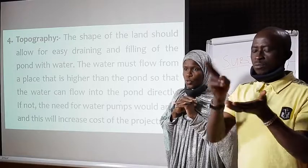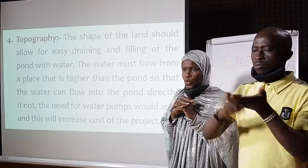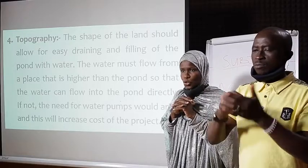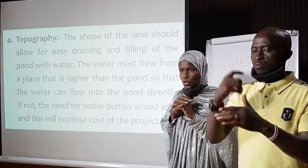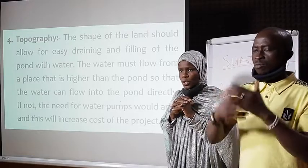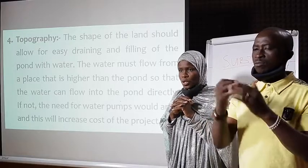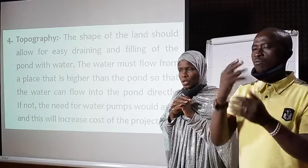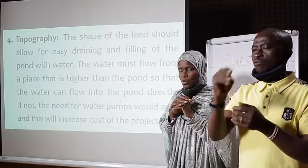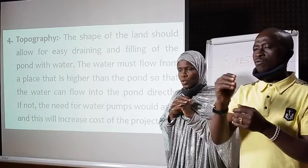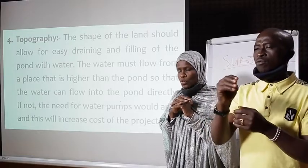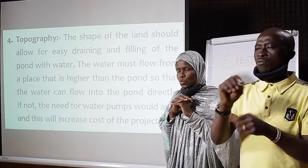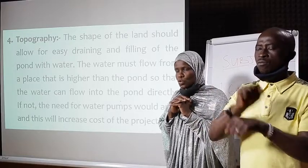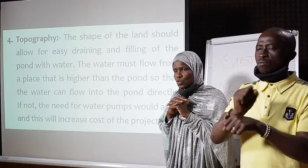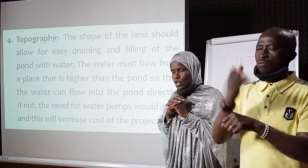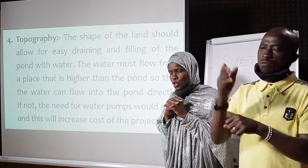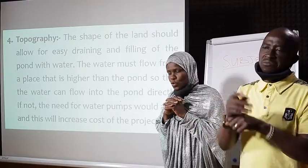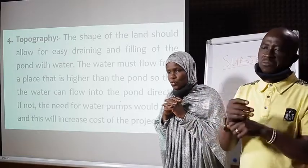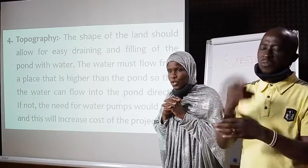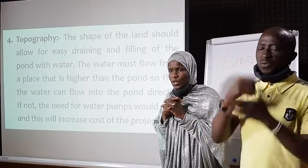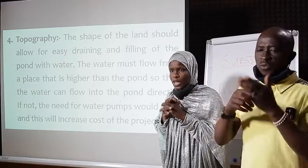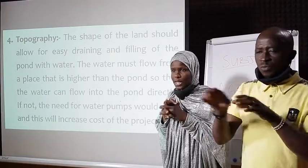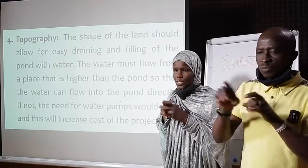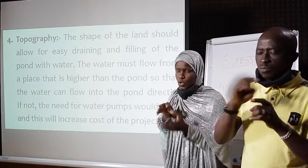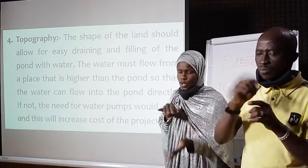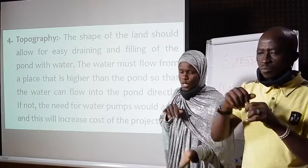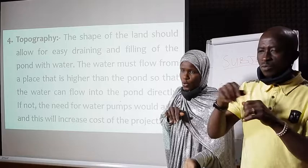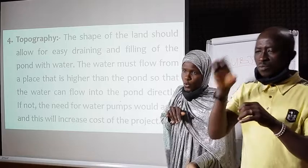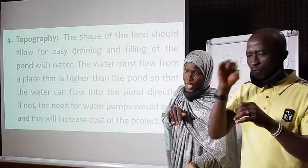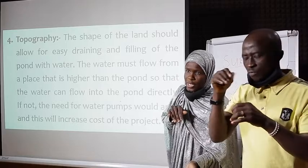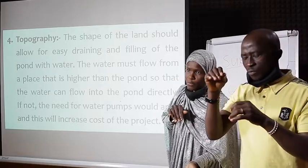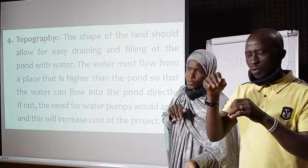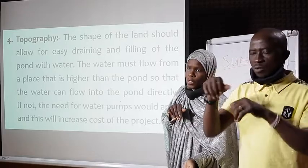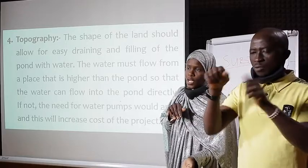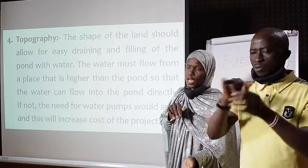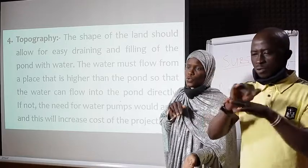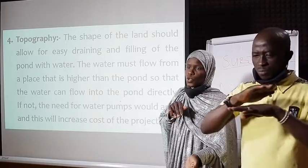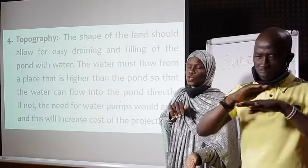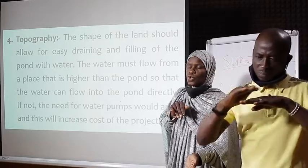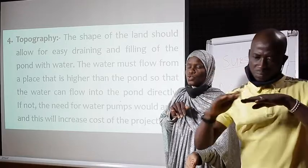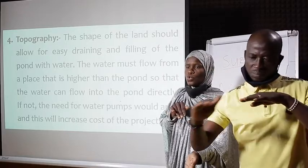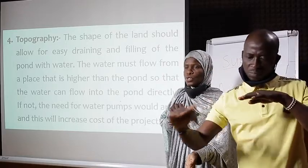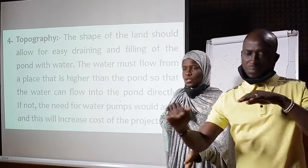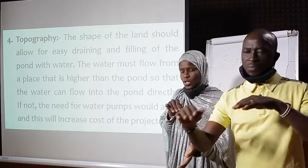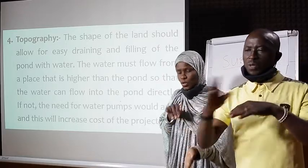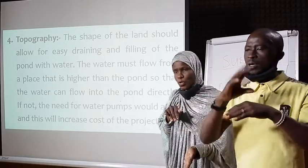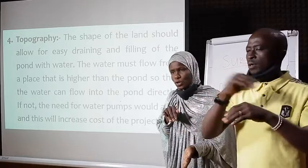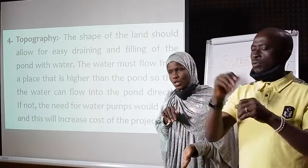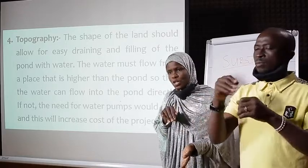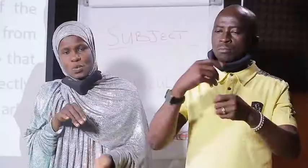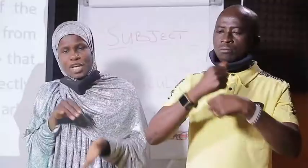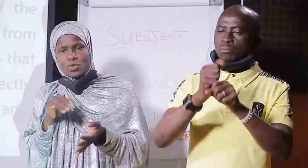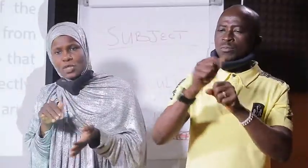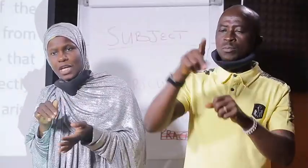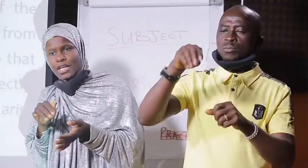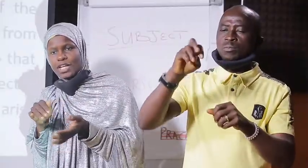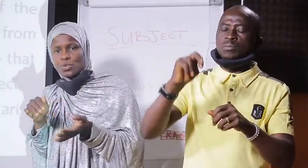cost of your production what you are supposed to do is you look for area that is on lower level and you construct your what your pond